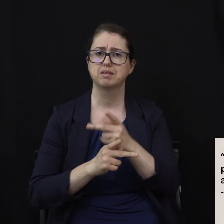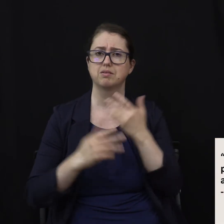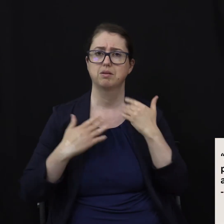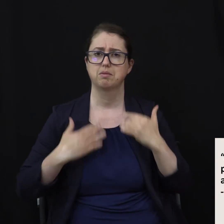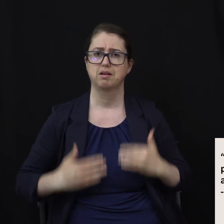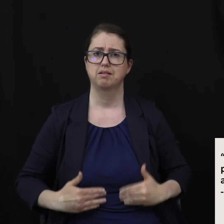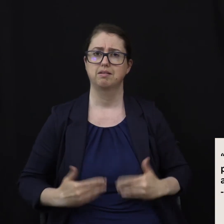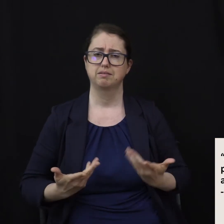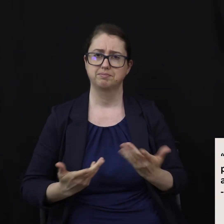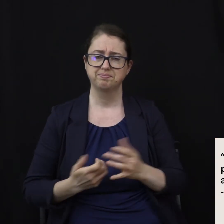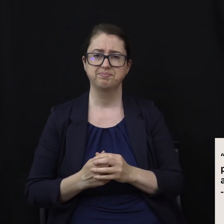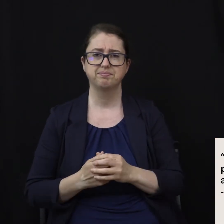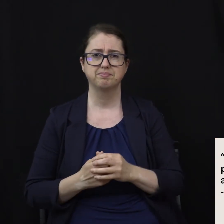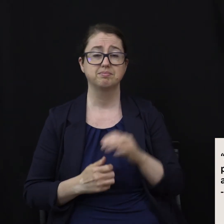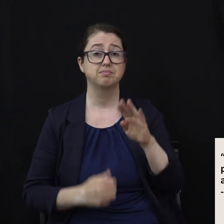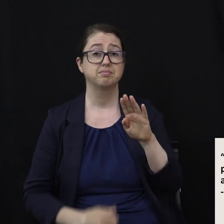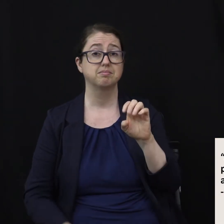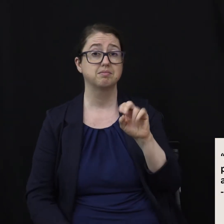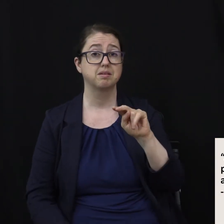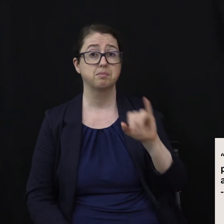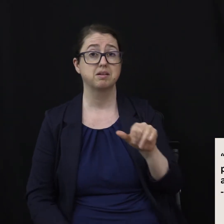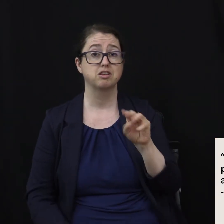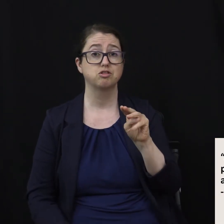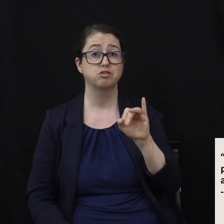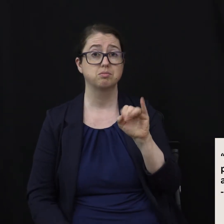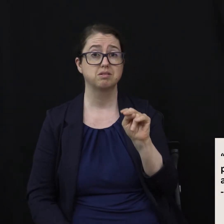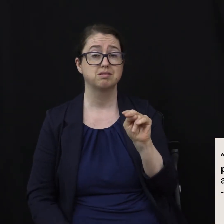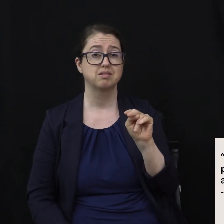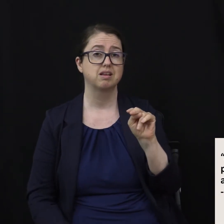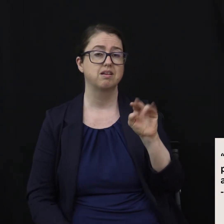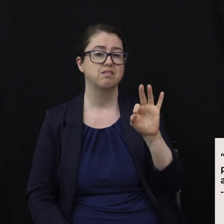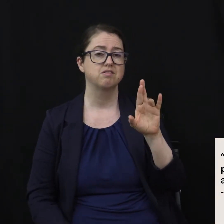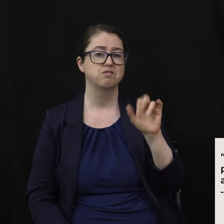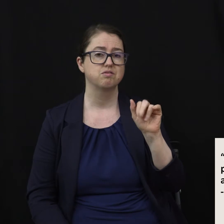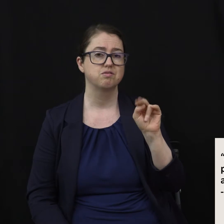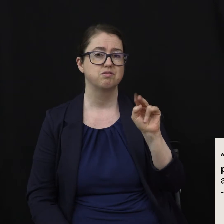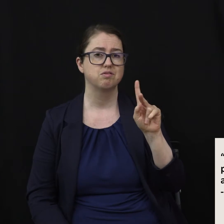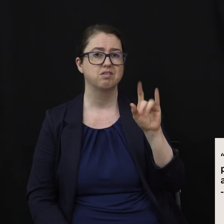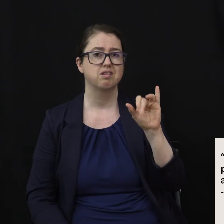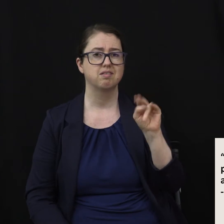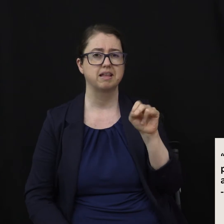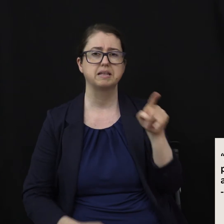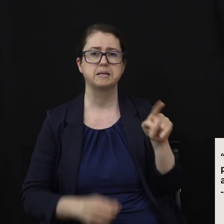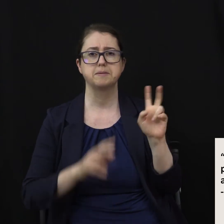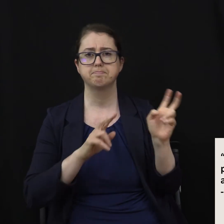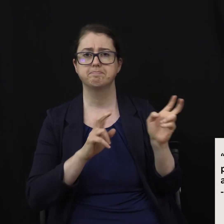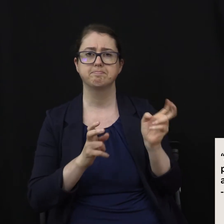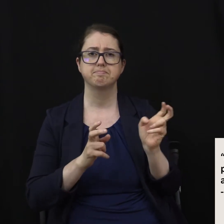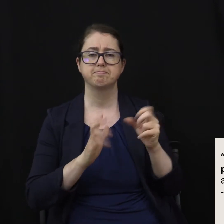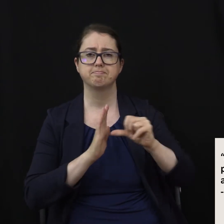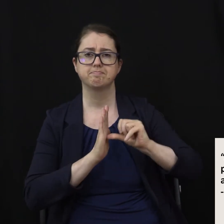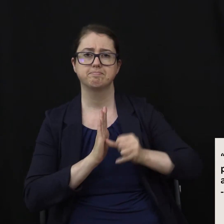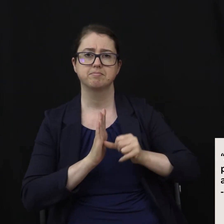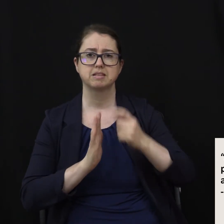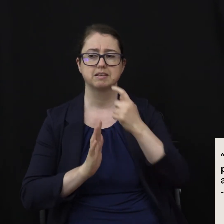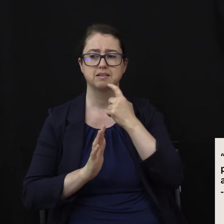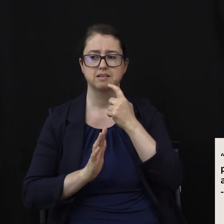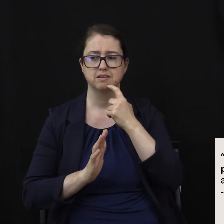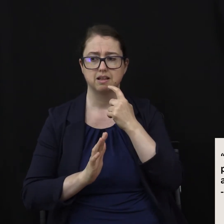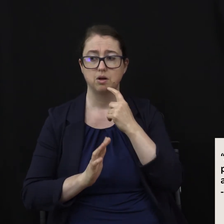Benjamin Franklin coined the expression, an ounce of prevention is worth a pound of cure. One of the